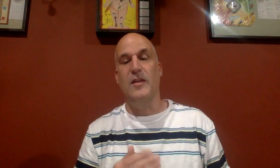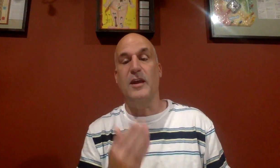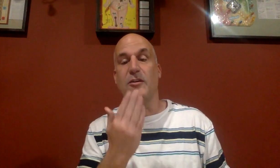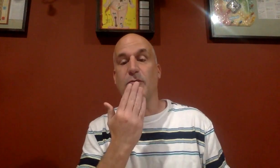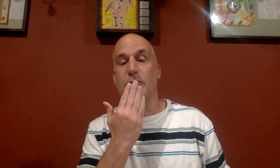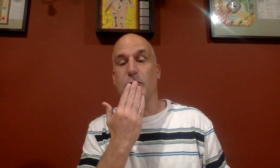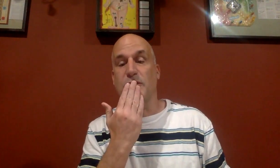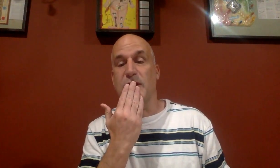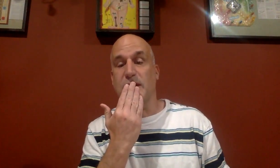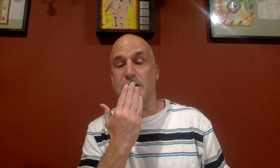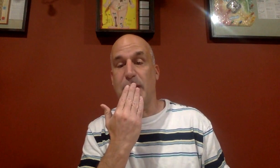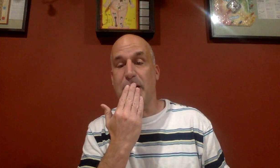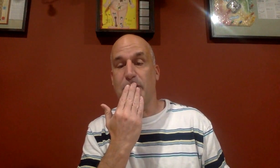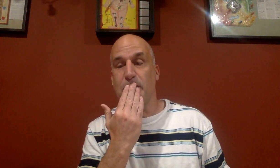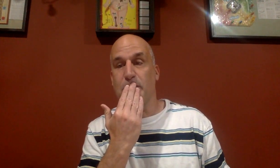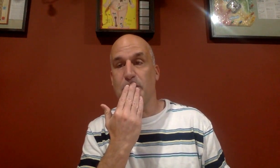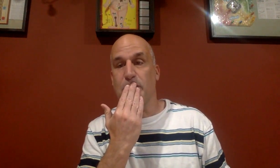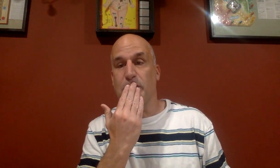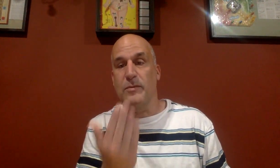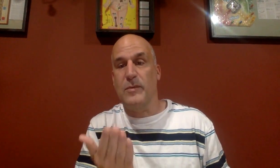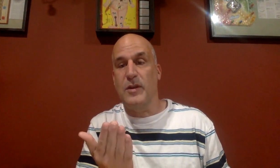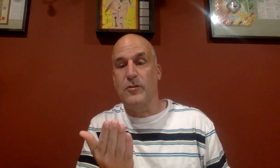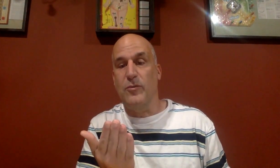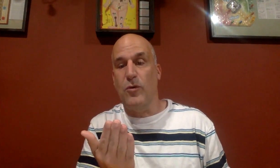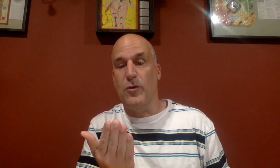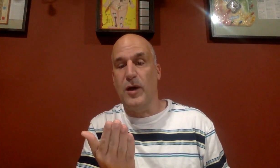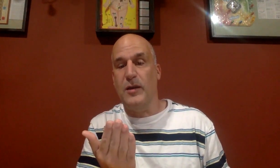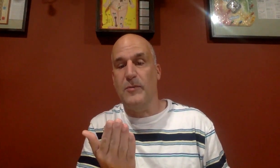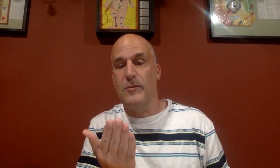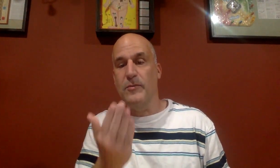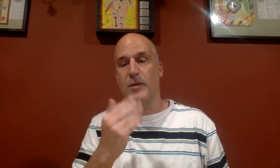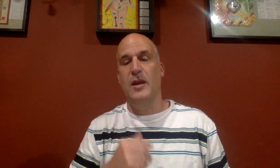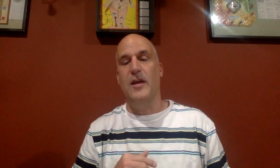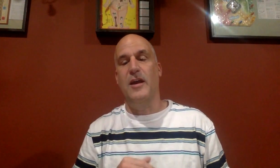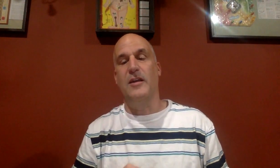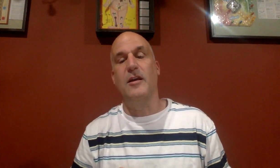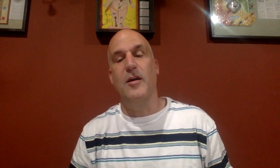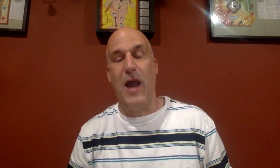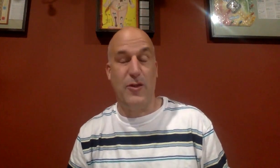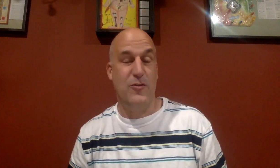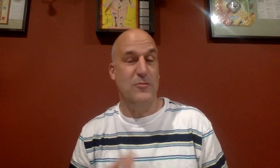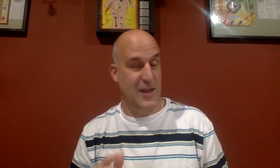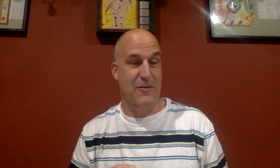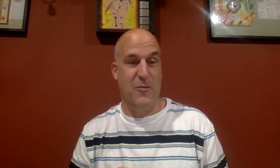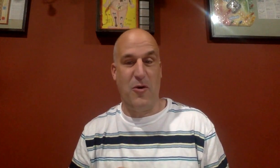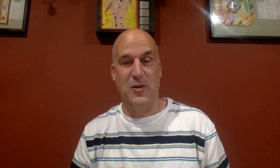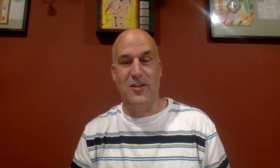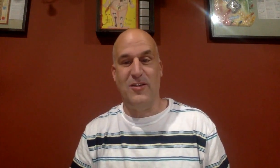thank you. You put your hand to your mouth and you pull it away. And then bathroom, kind of an important one to learn,